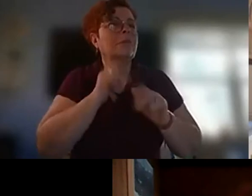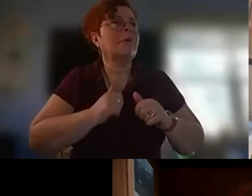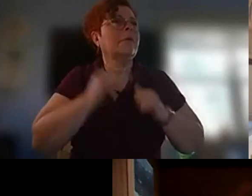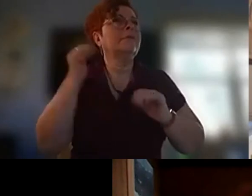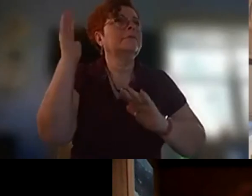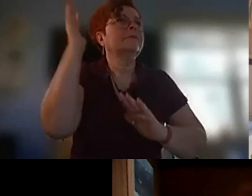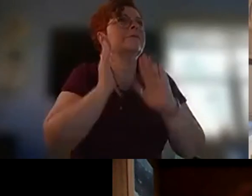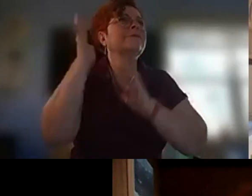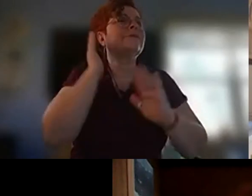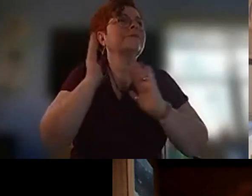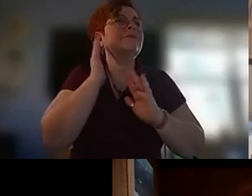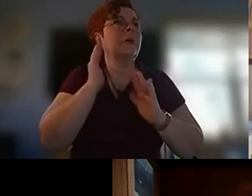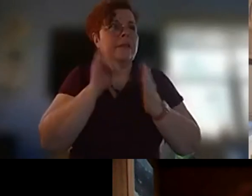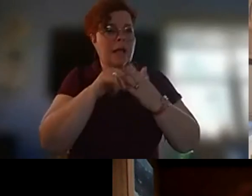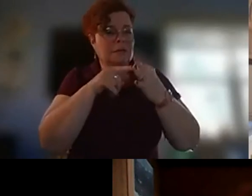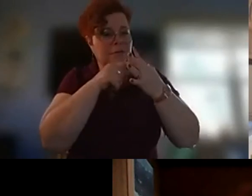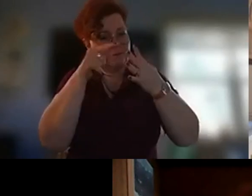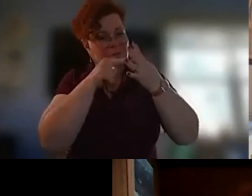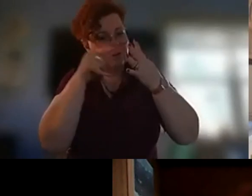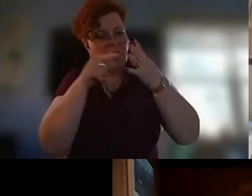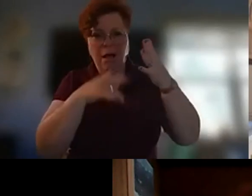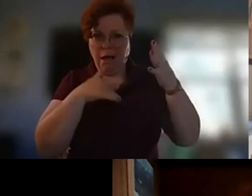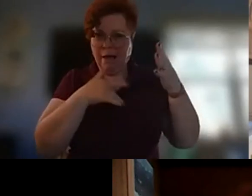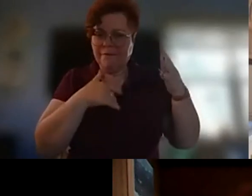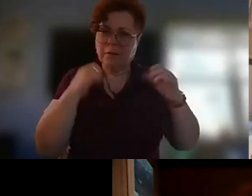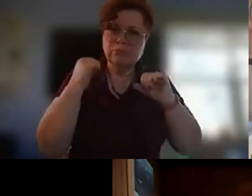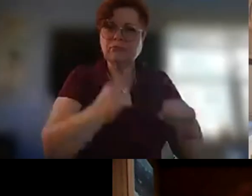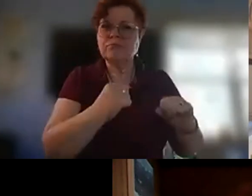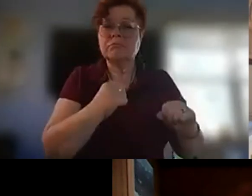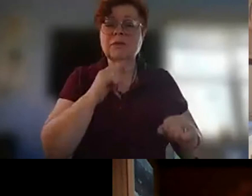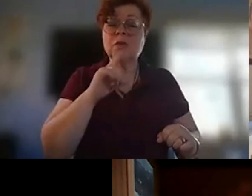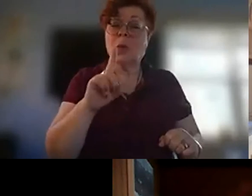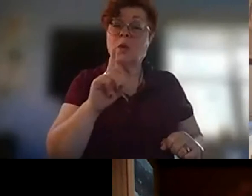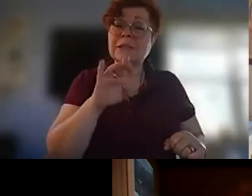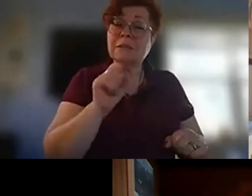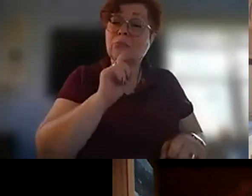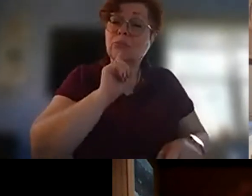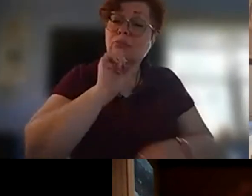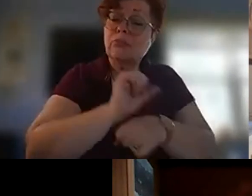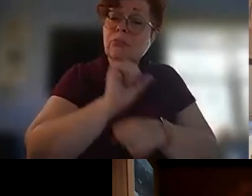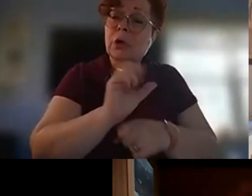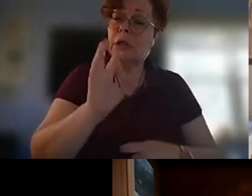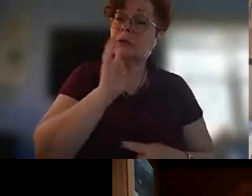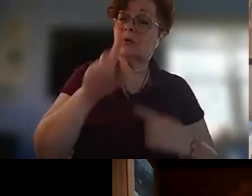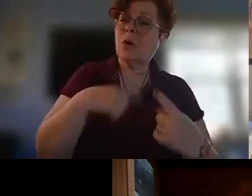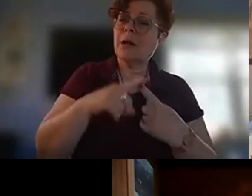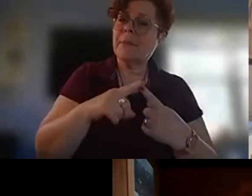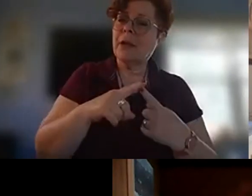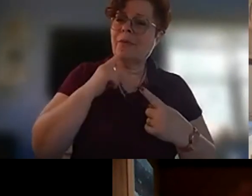in between the lines um so she deborah is talking really about about the settlers um